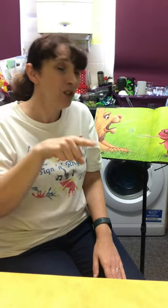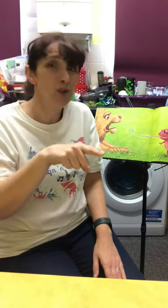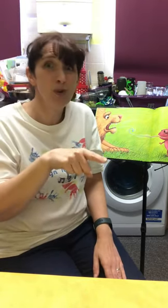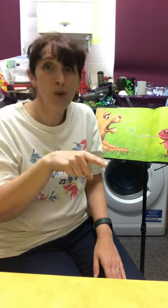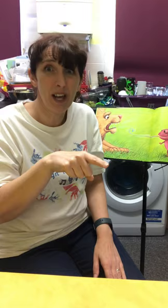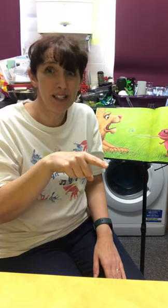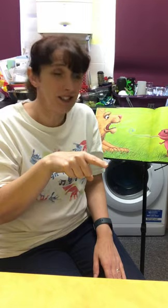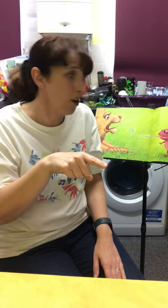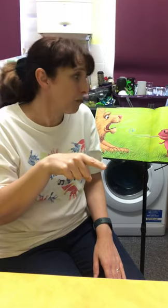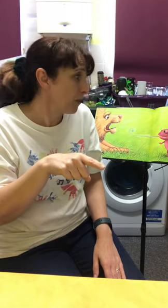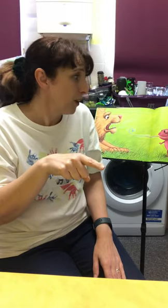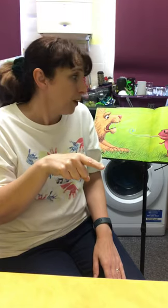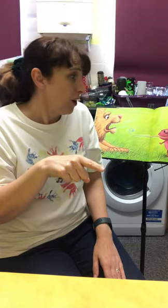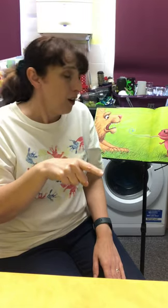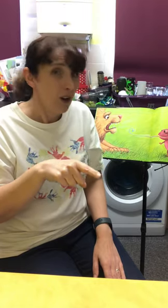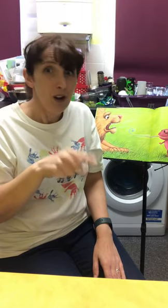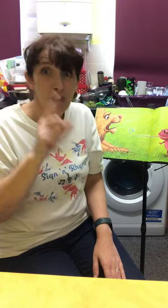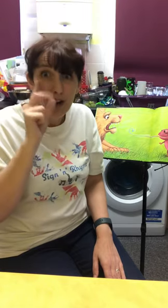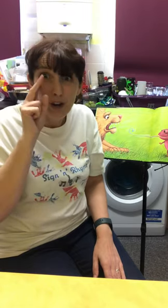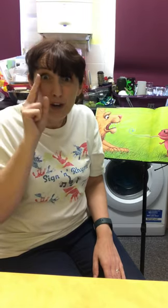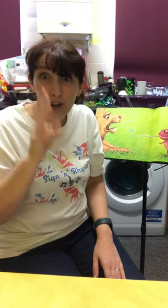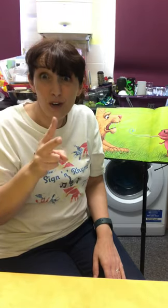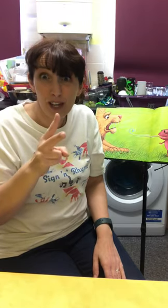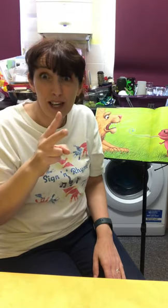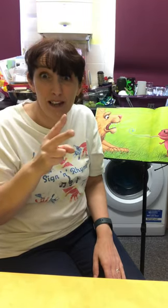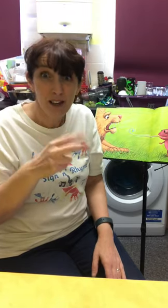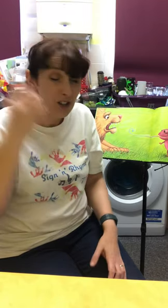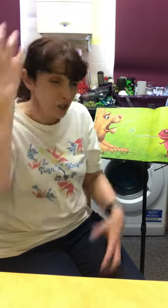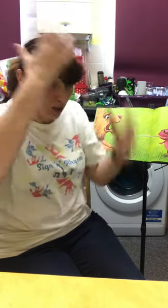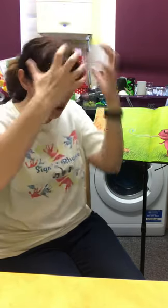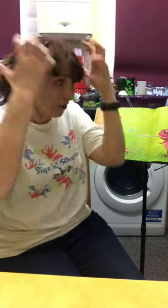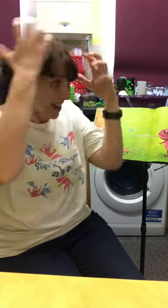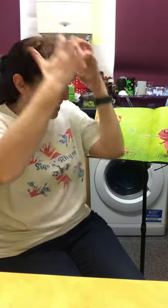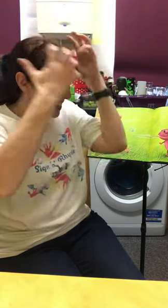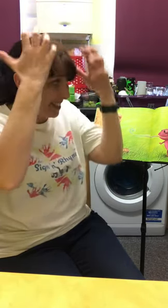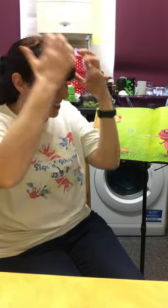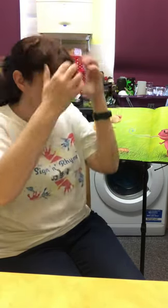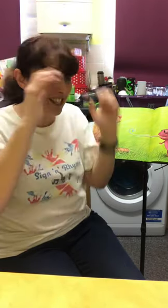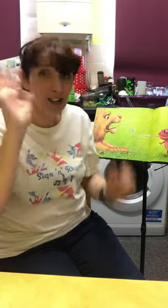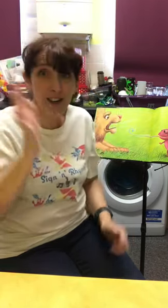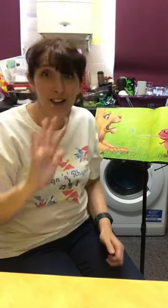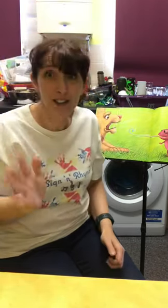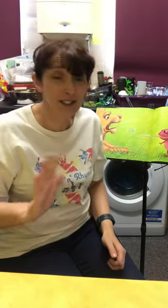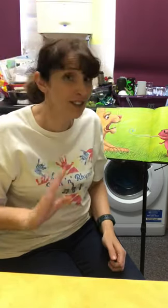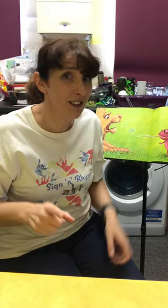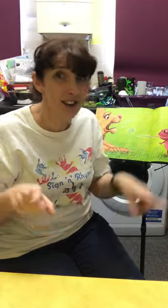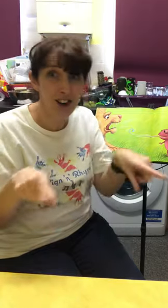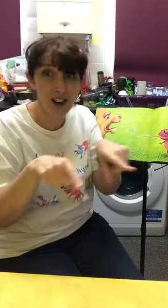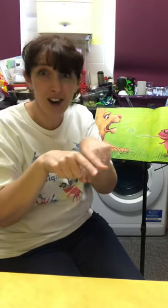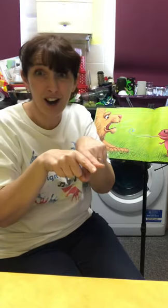you'll end up looking crazy coloured. Like